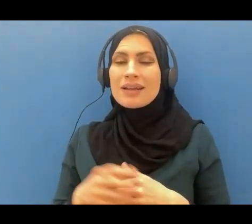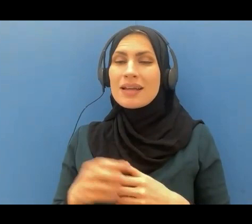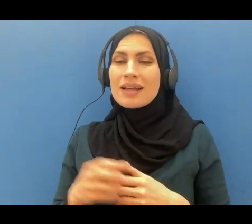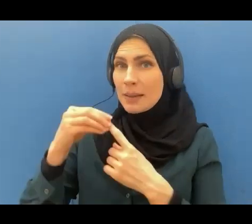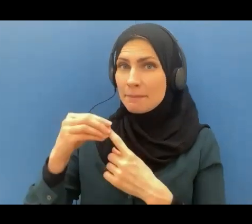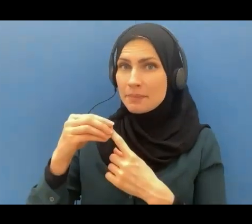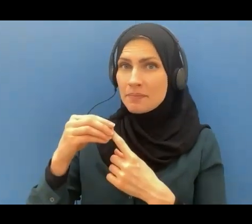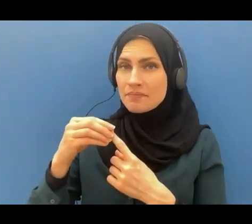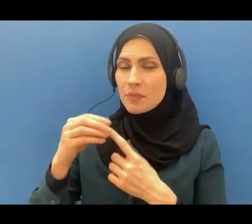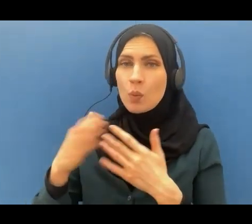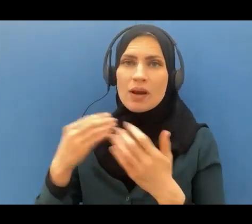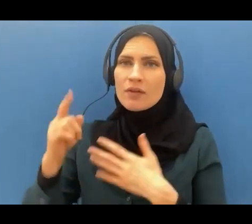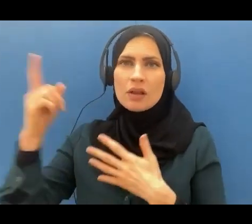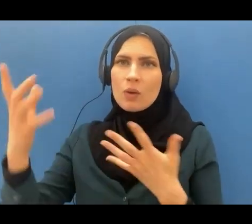outlive that blow